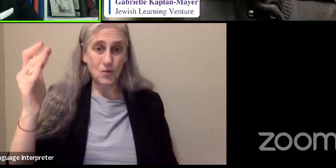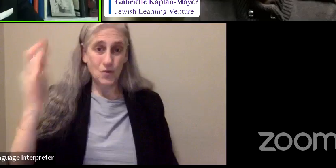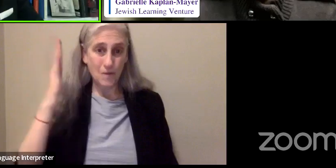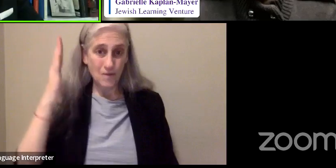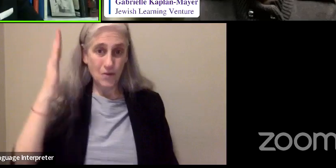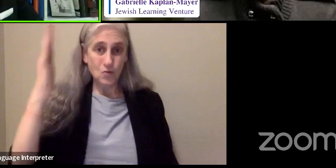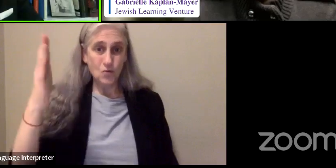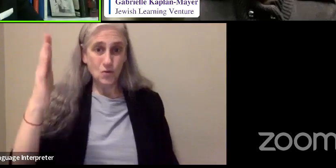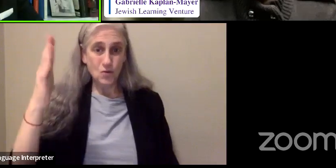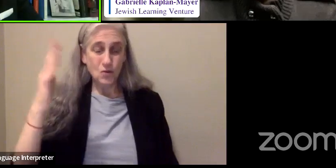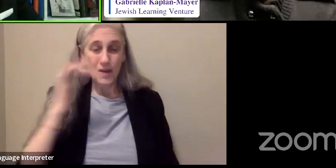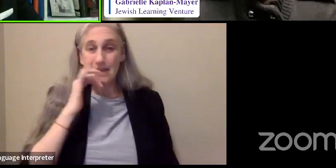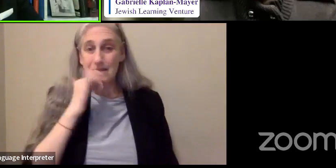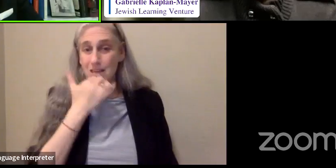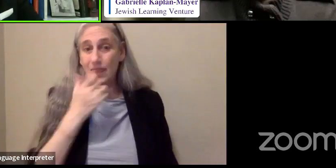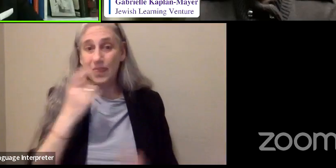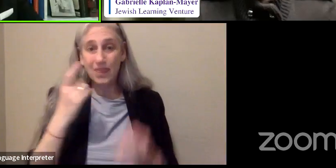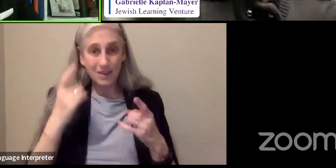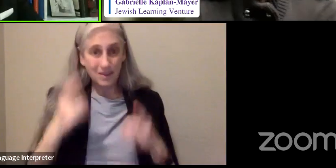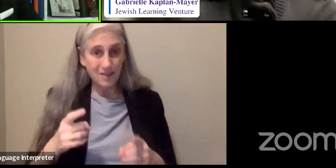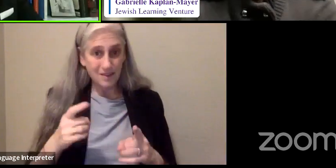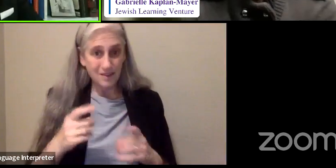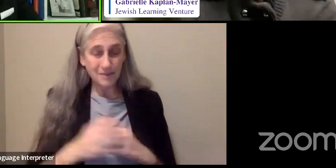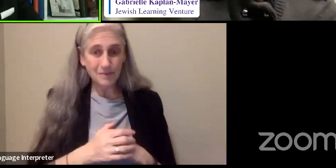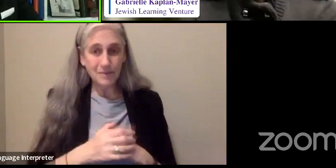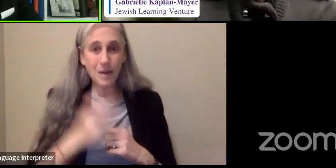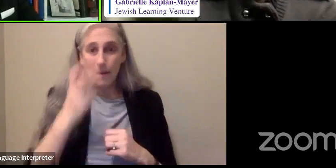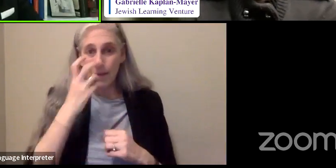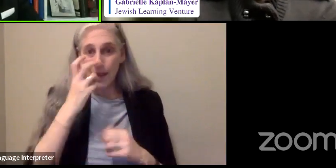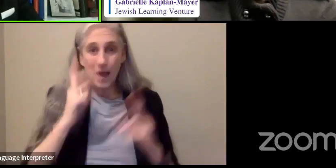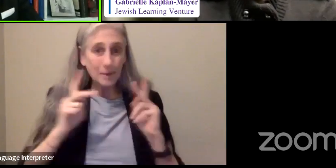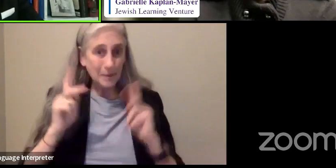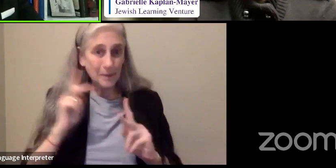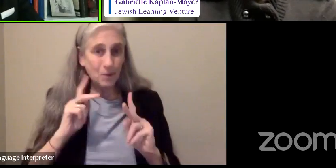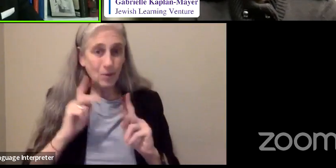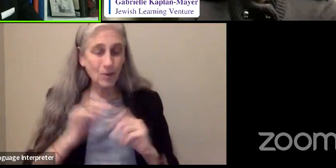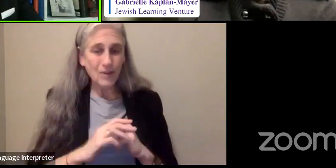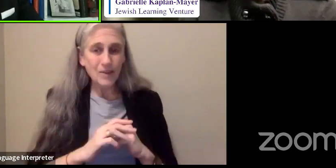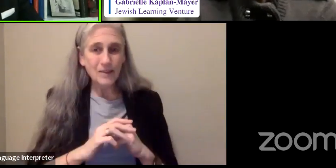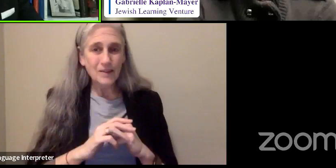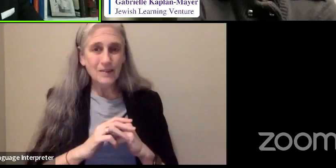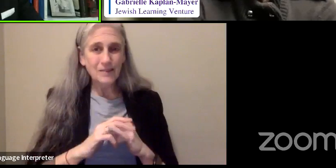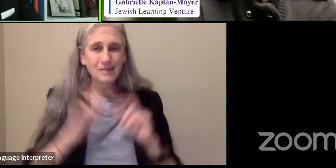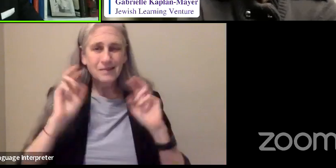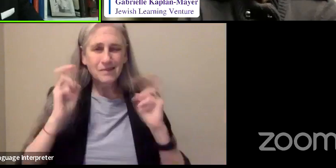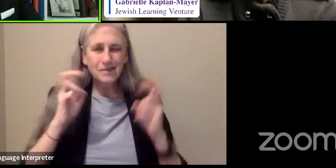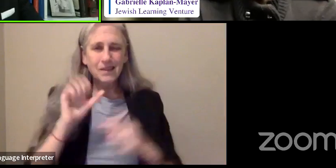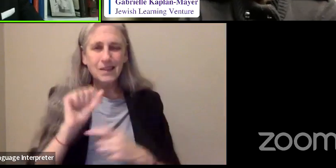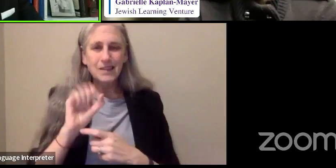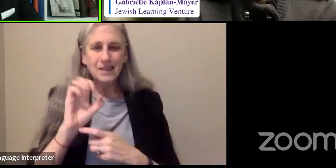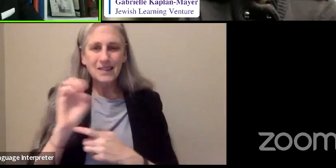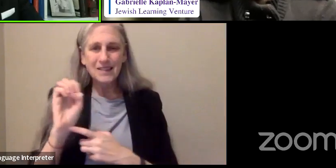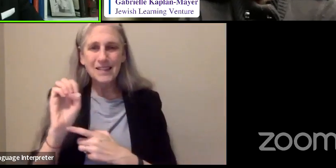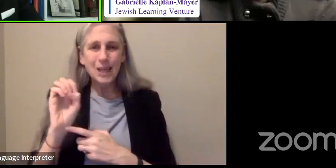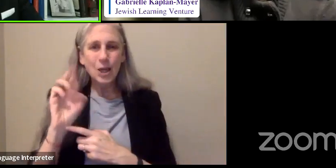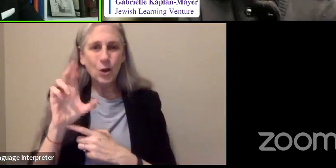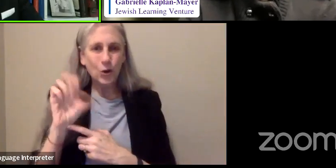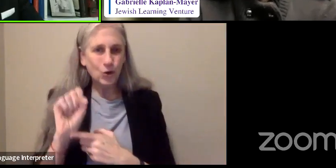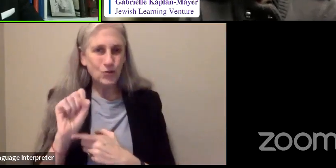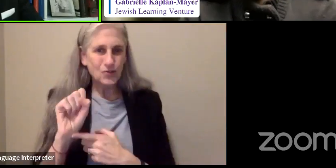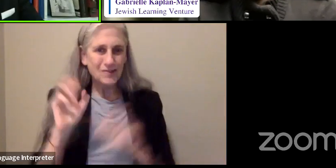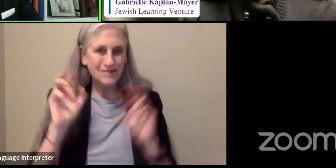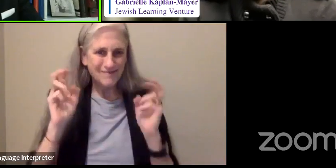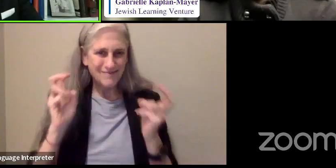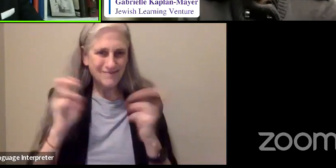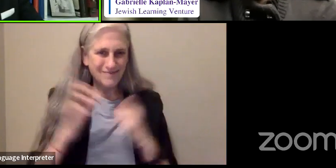And so, suddenly, blind people are seers, when the only seers